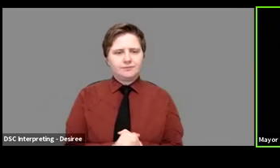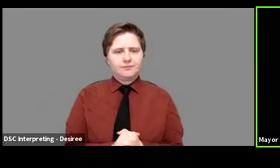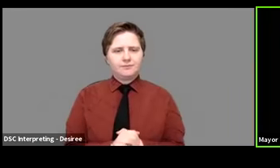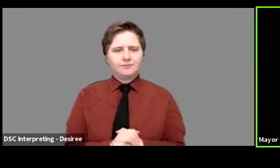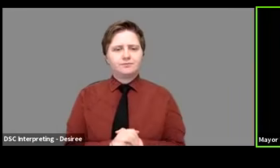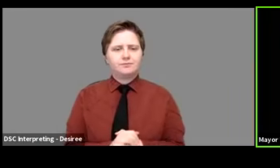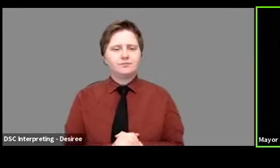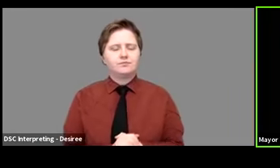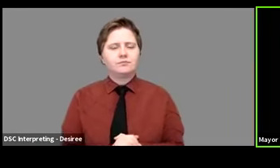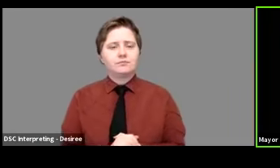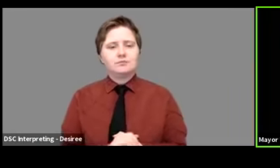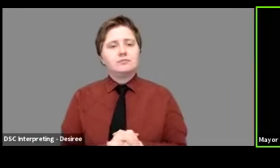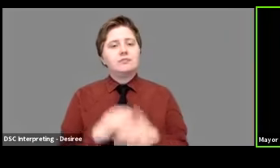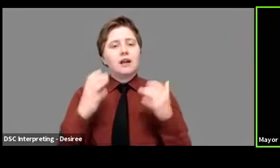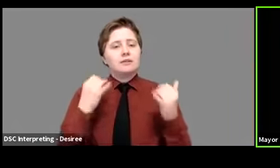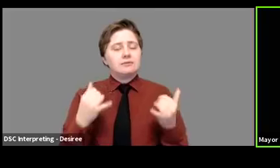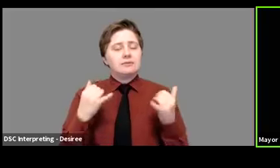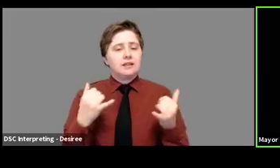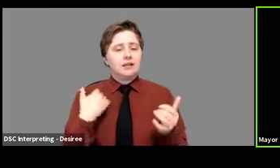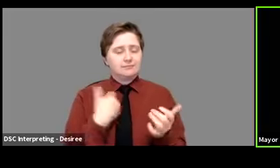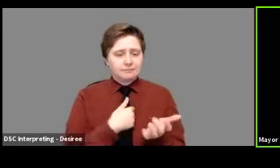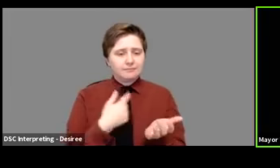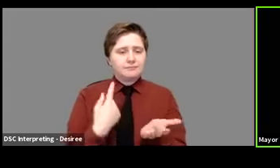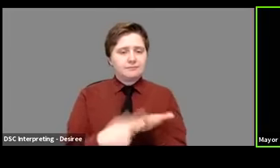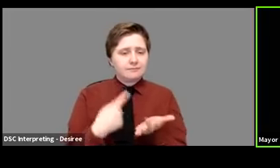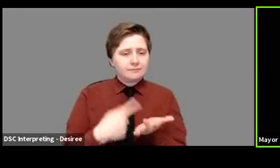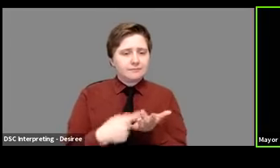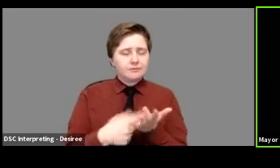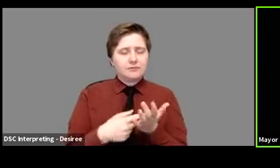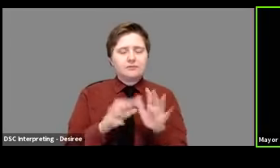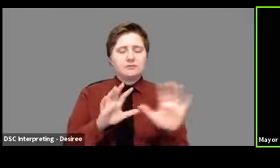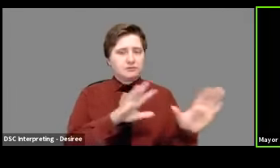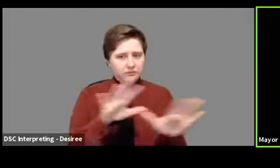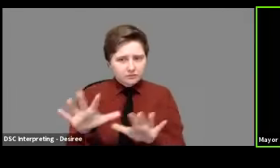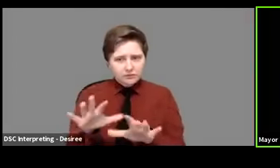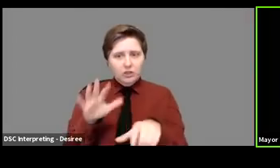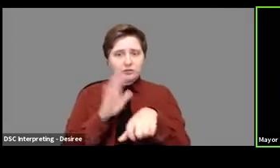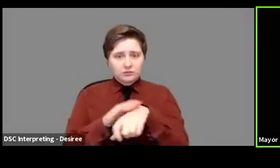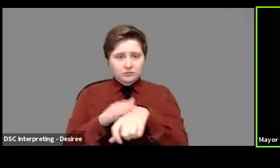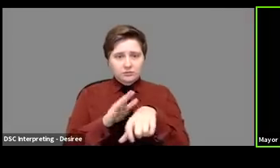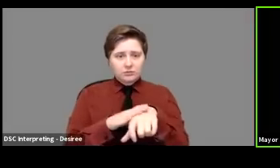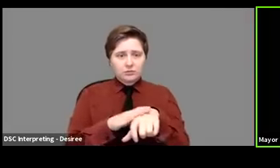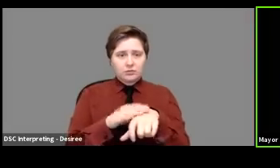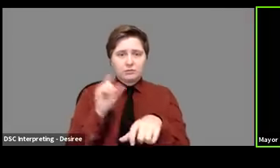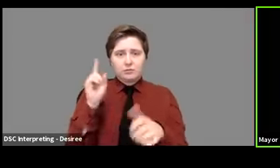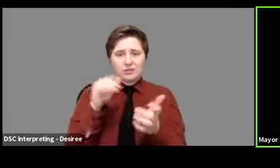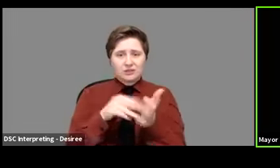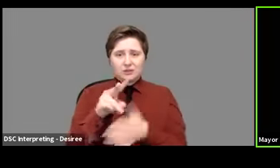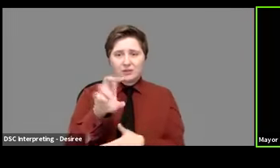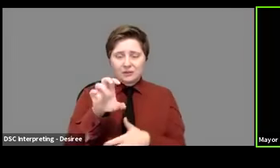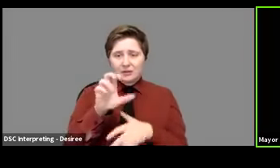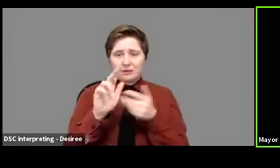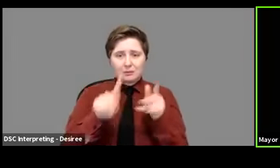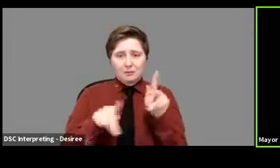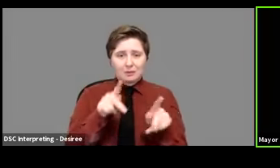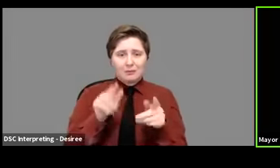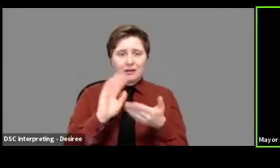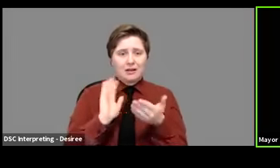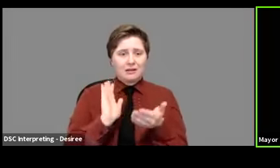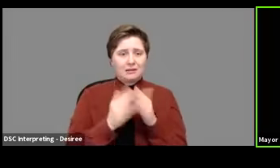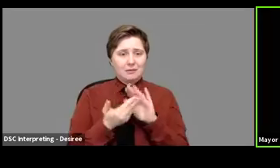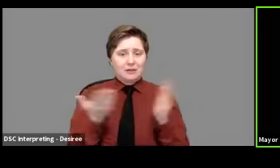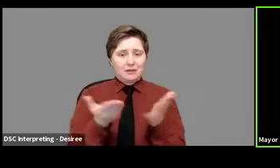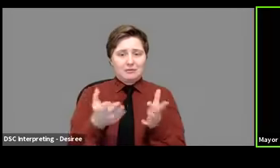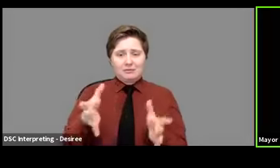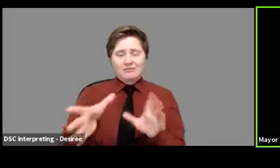today's news conference with a reminder that, you know, 1,200 people in our community have come